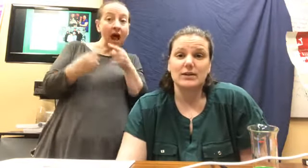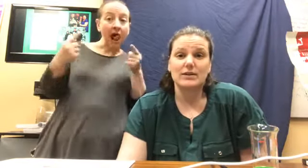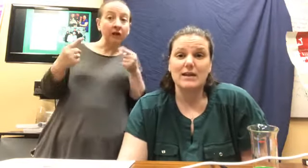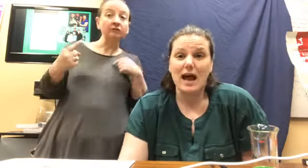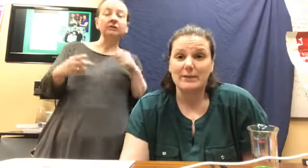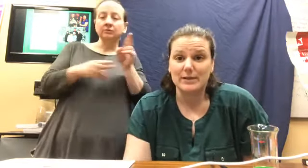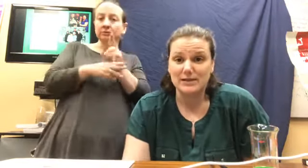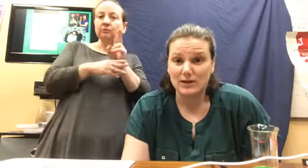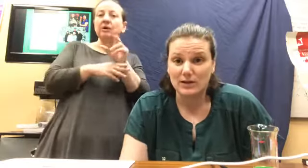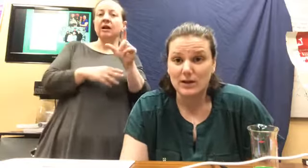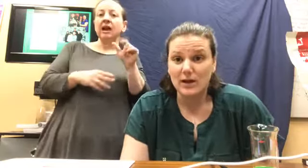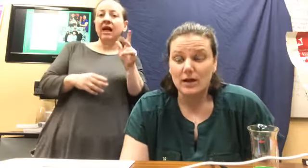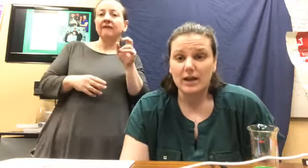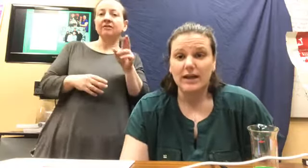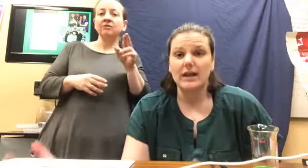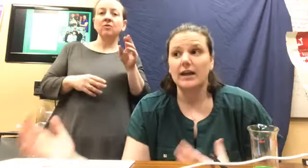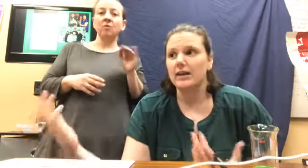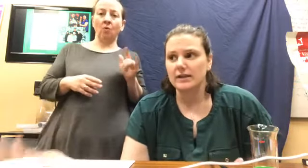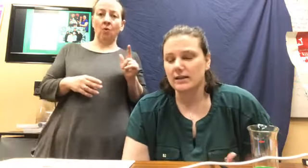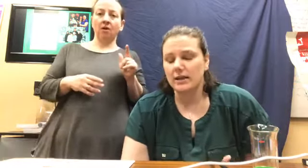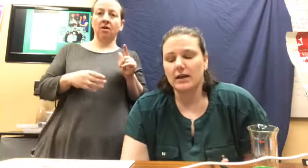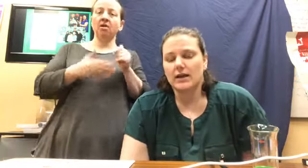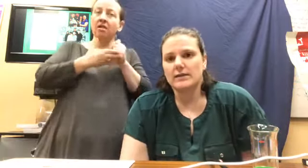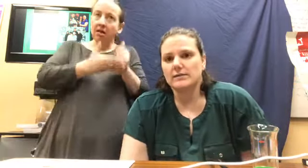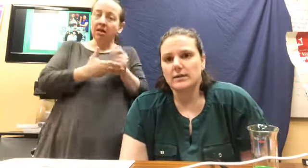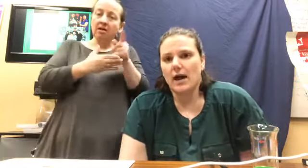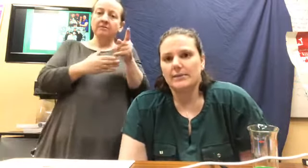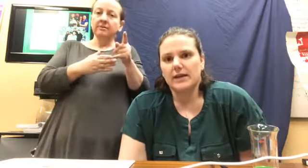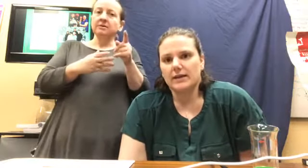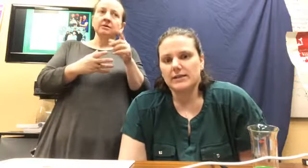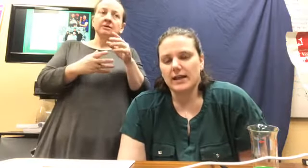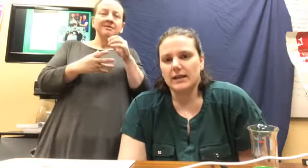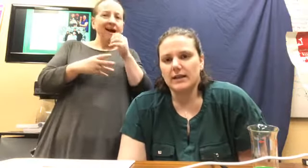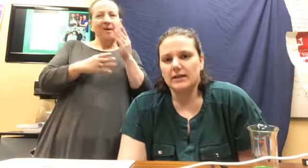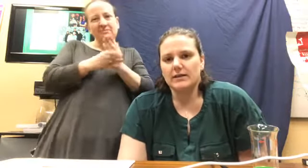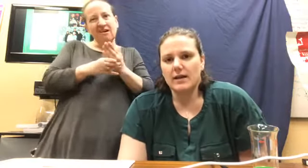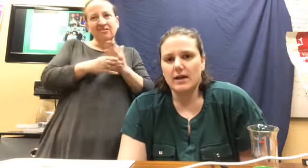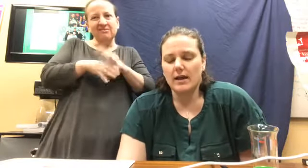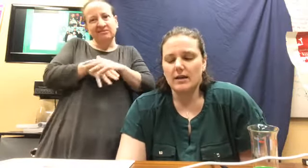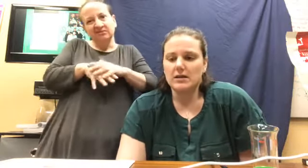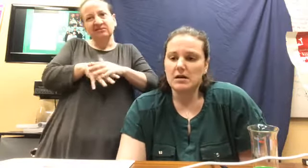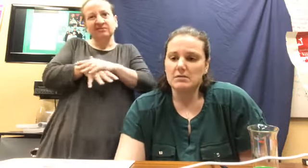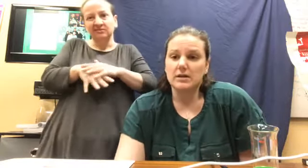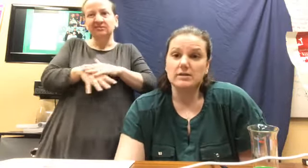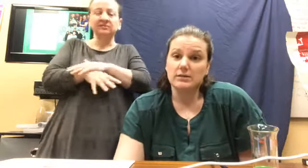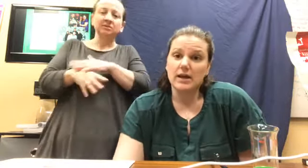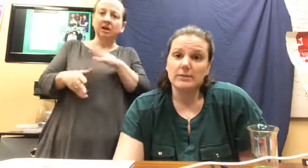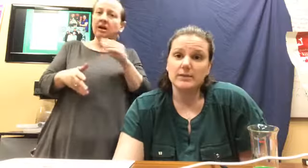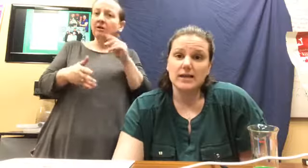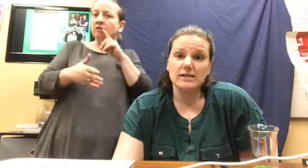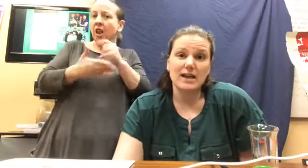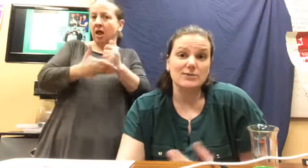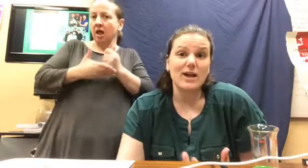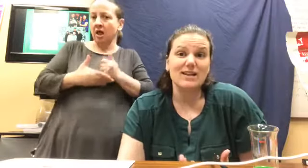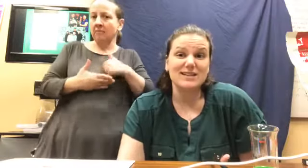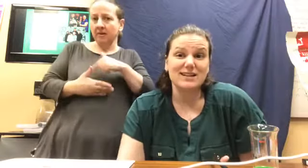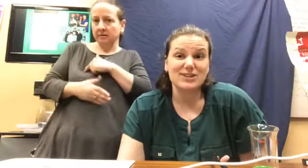her not be so, the eczema not be irritated. And, um, it's really helped us as well as the Ninja